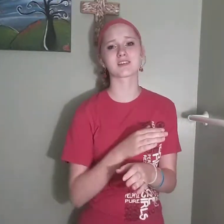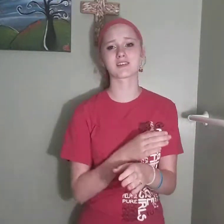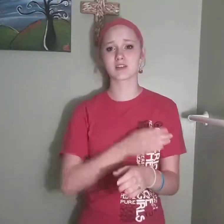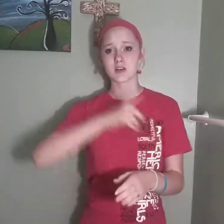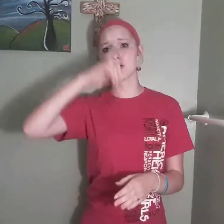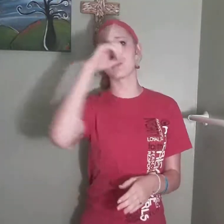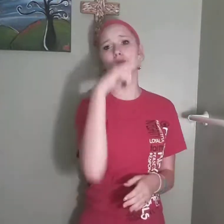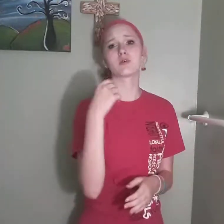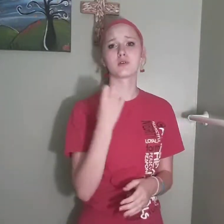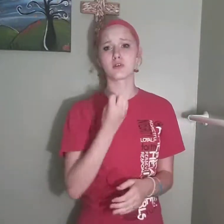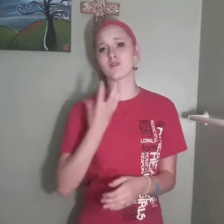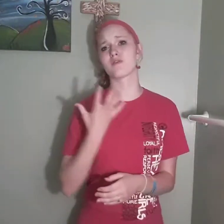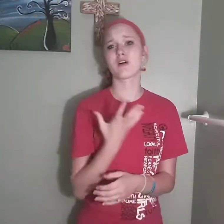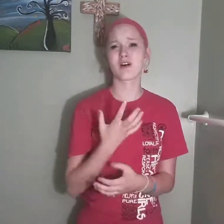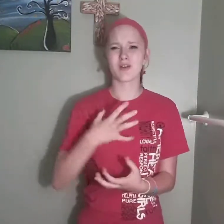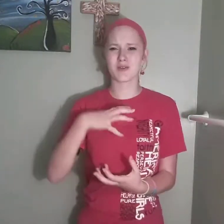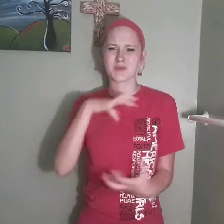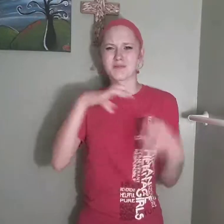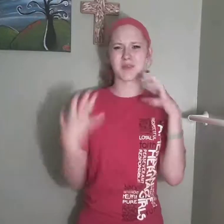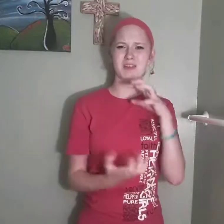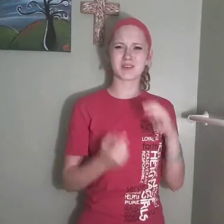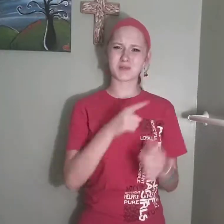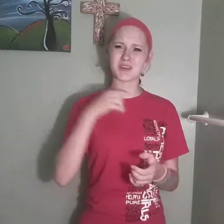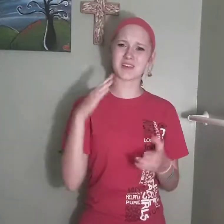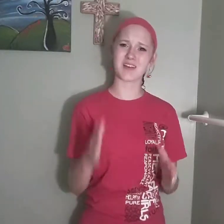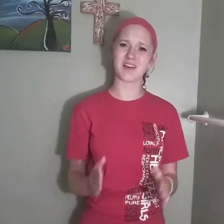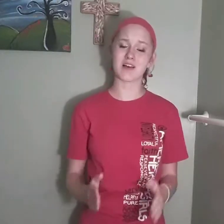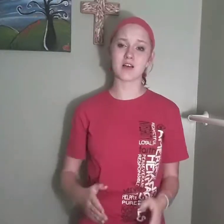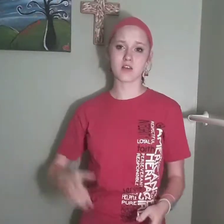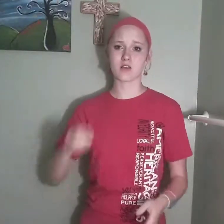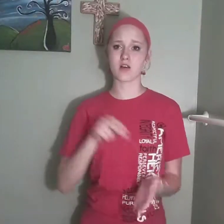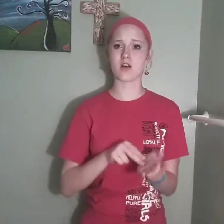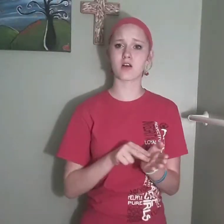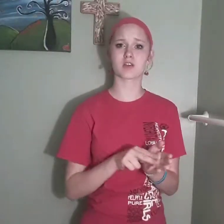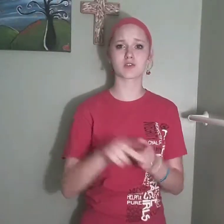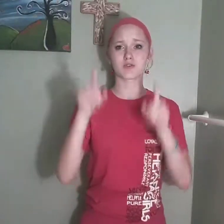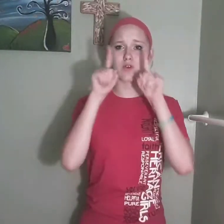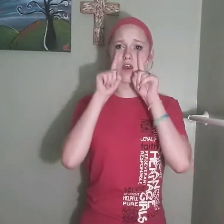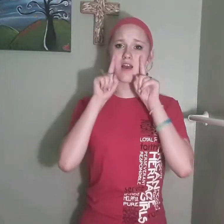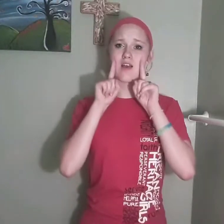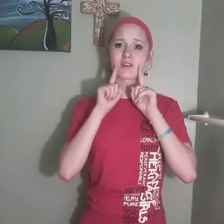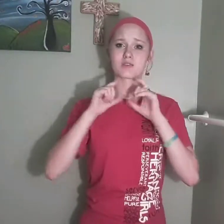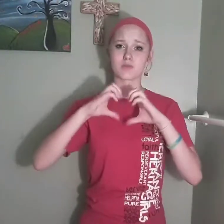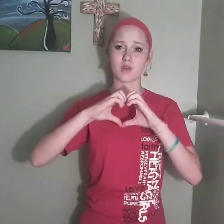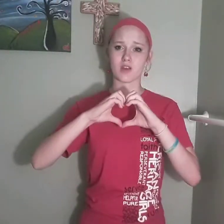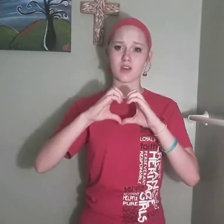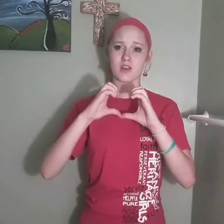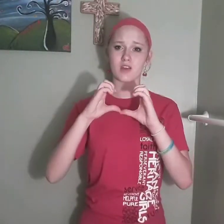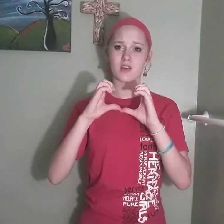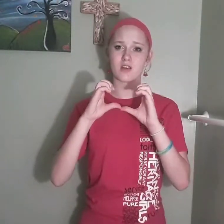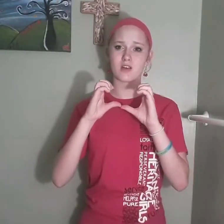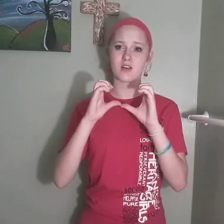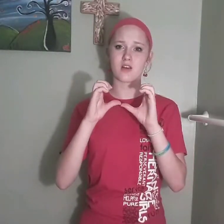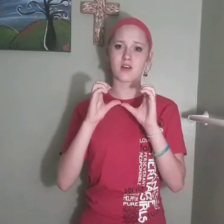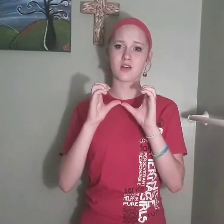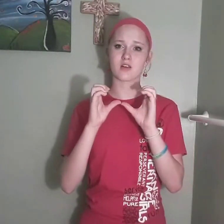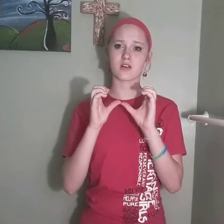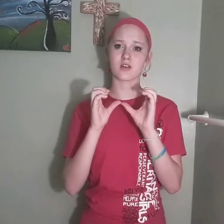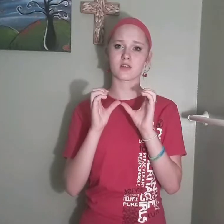Beautiful the mess we are The honest cries of breaking heart